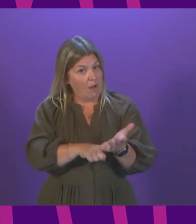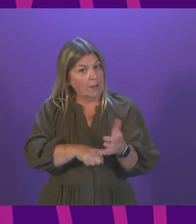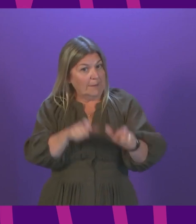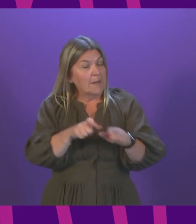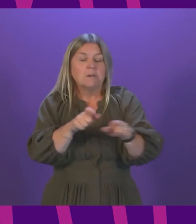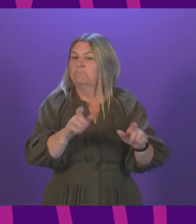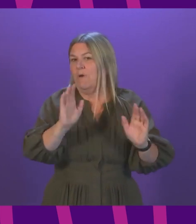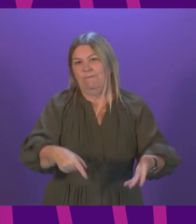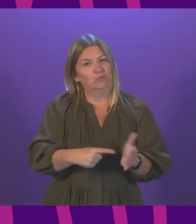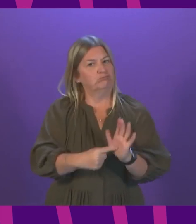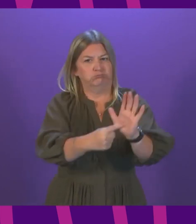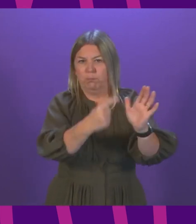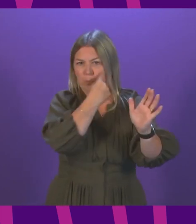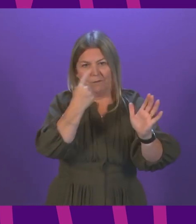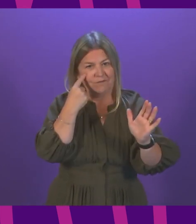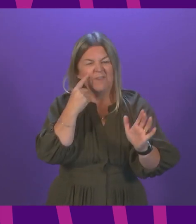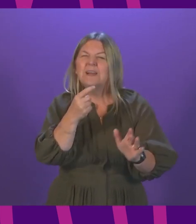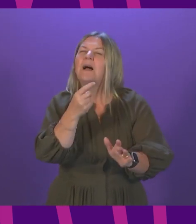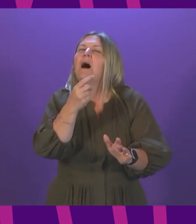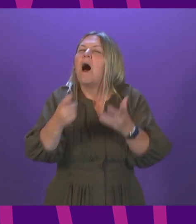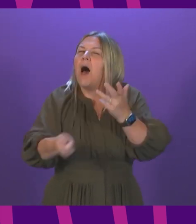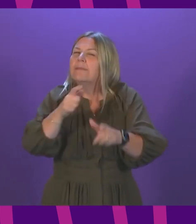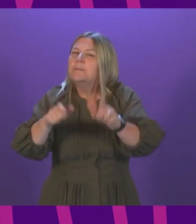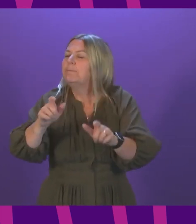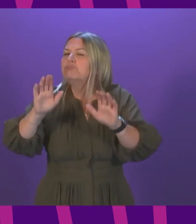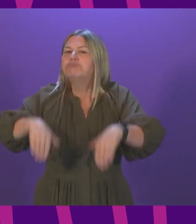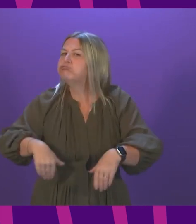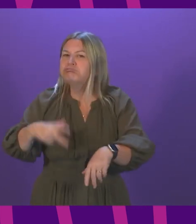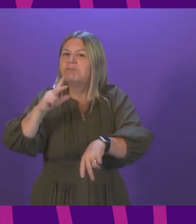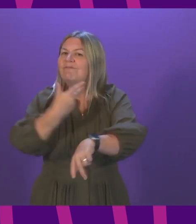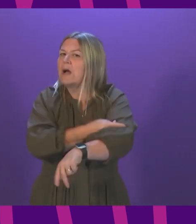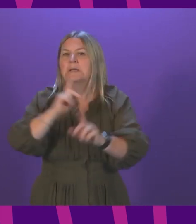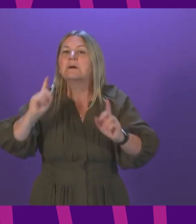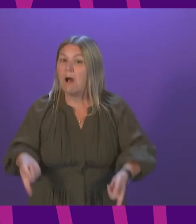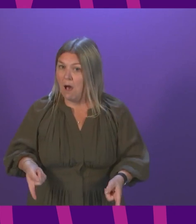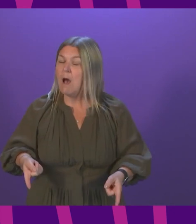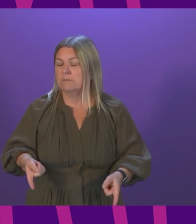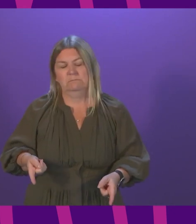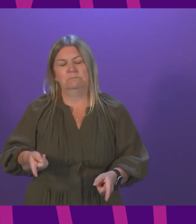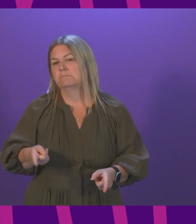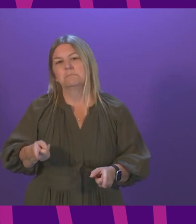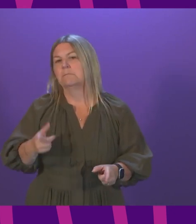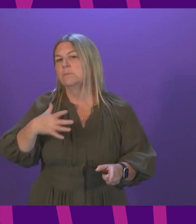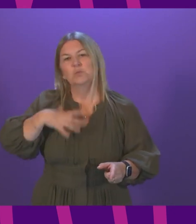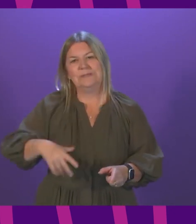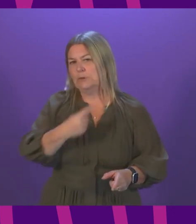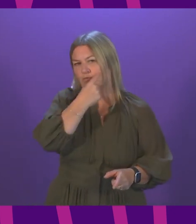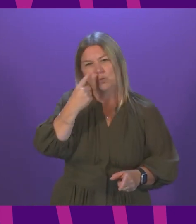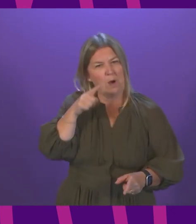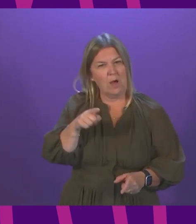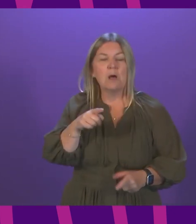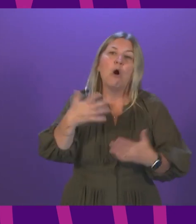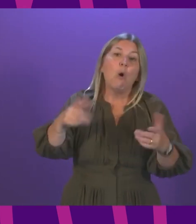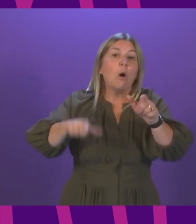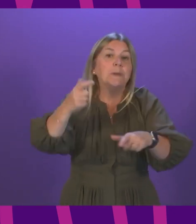a small number of individuals who can't be vaccinated for medical reasons and those who either work at or perform in a venue